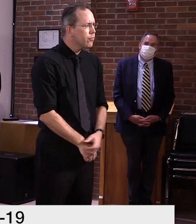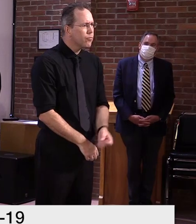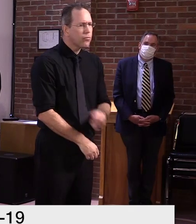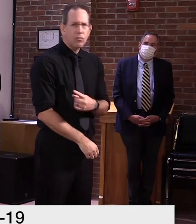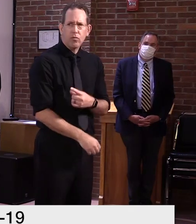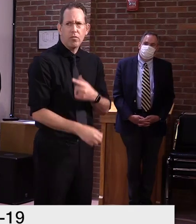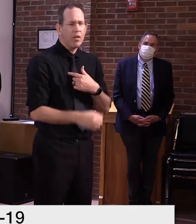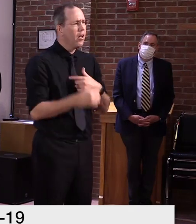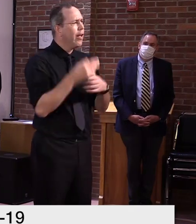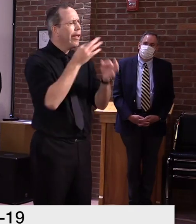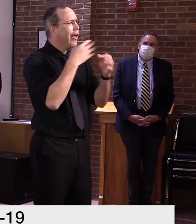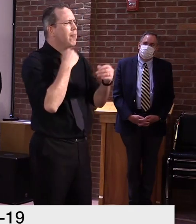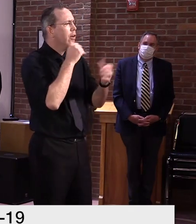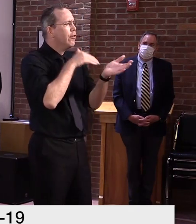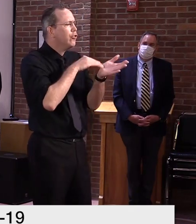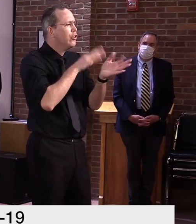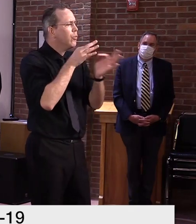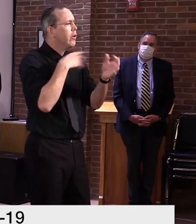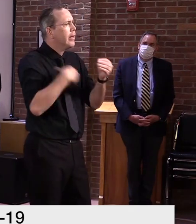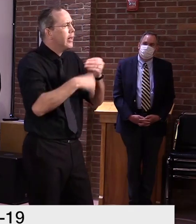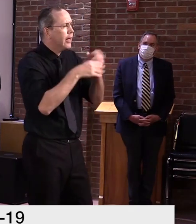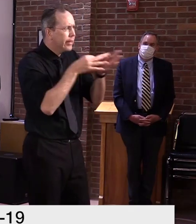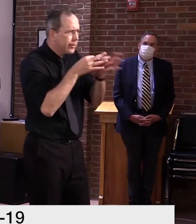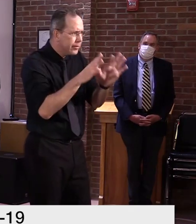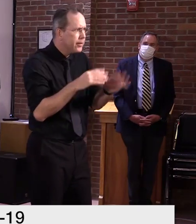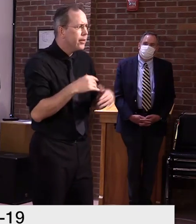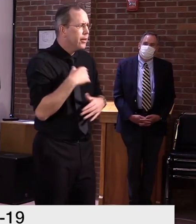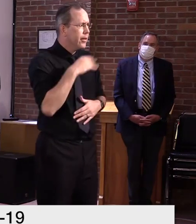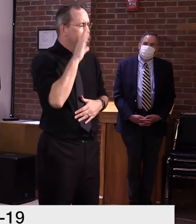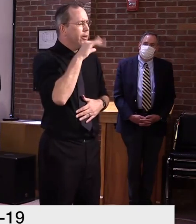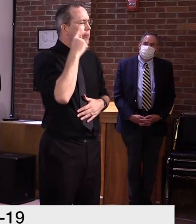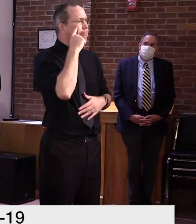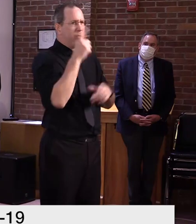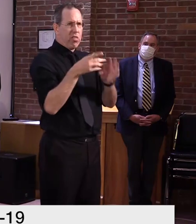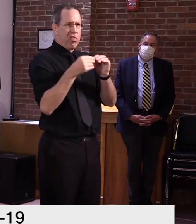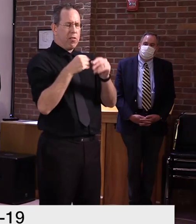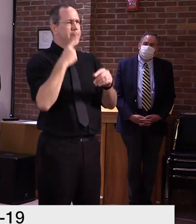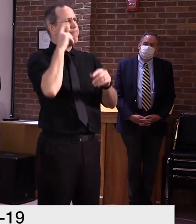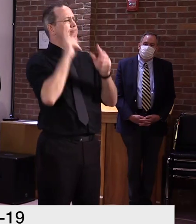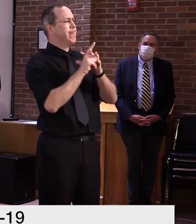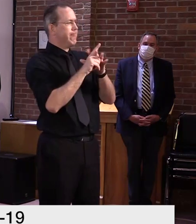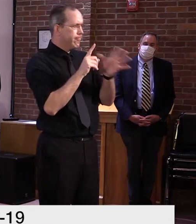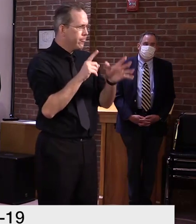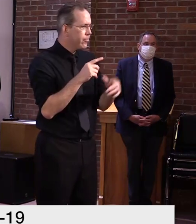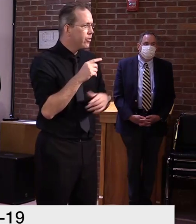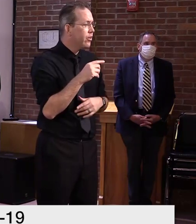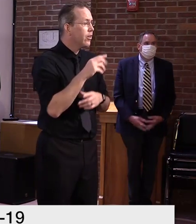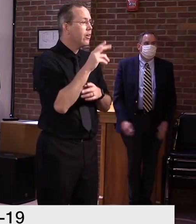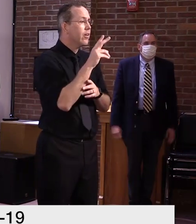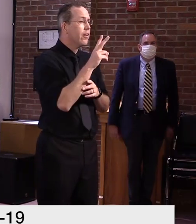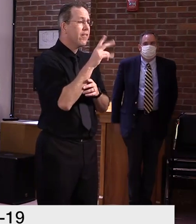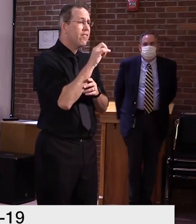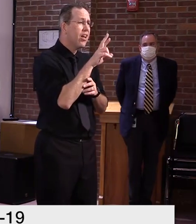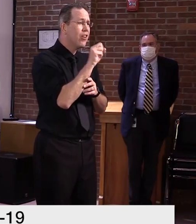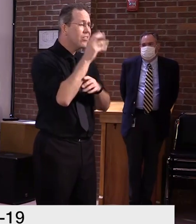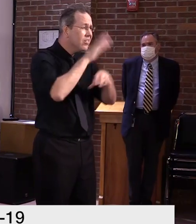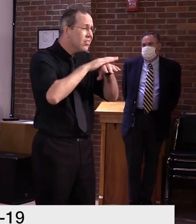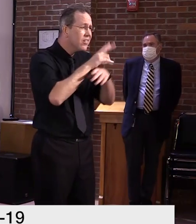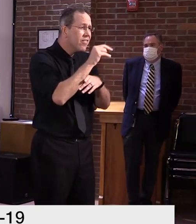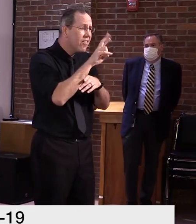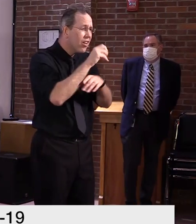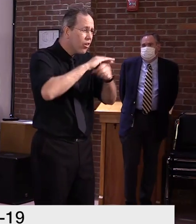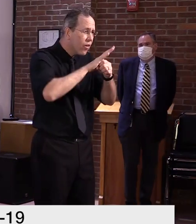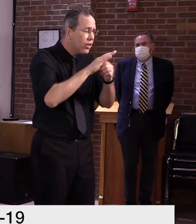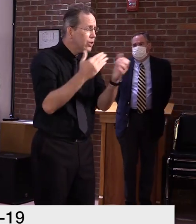you know, this is such a new virus that the science is evolving and unfolding right before our eyes. So